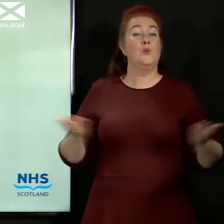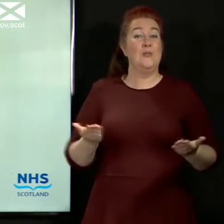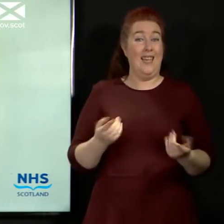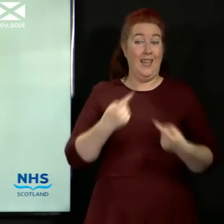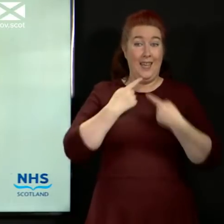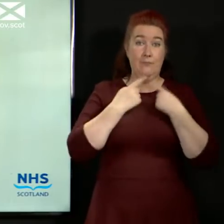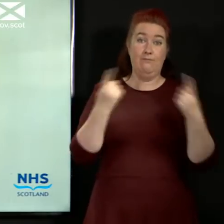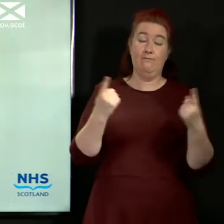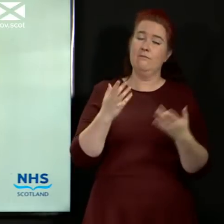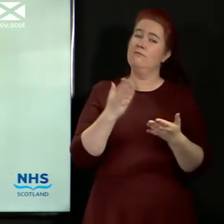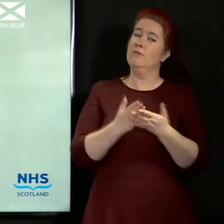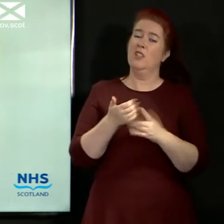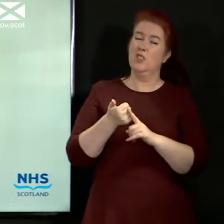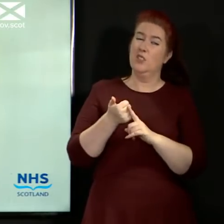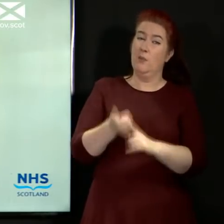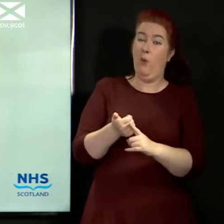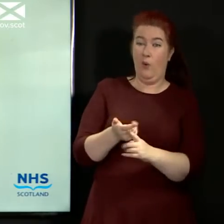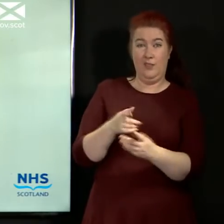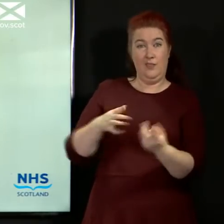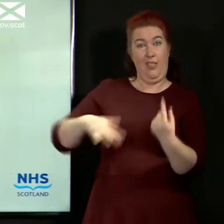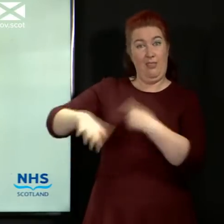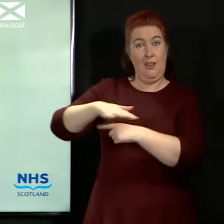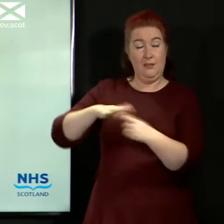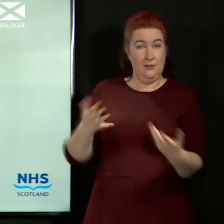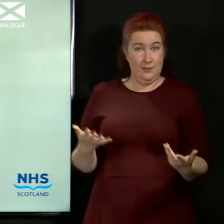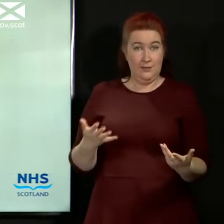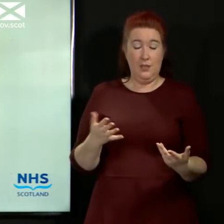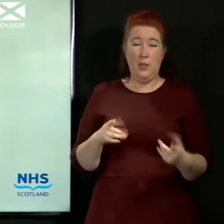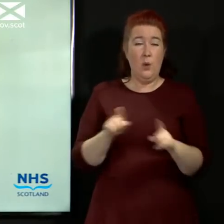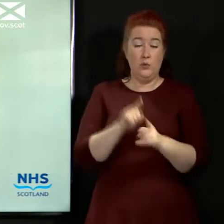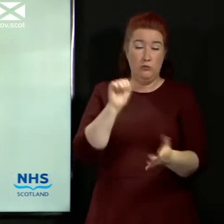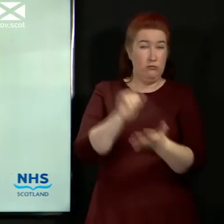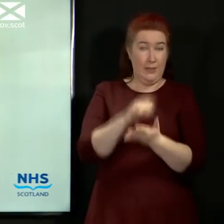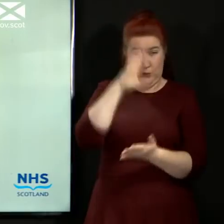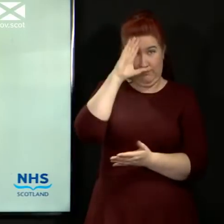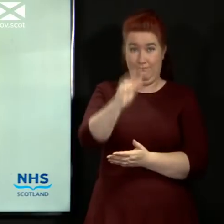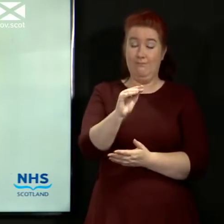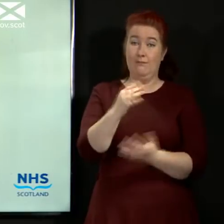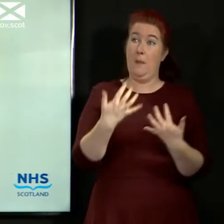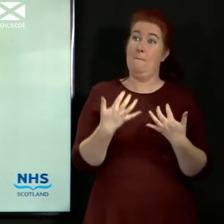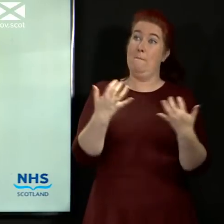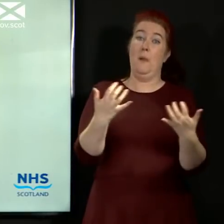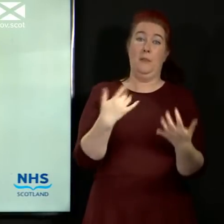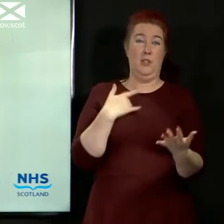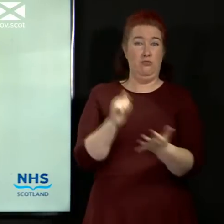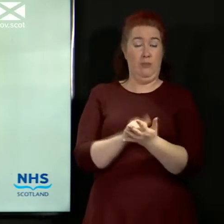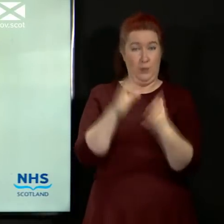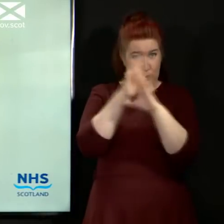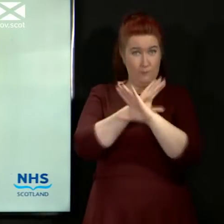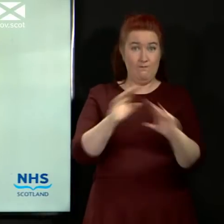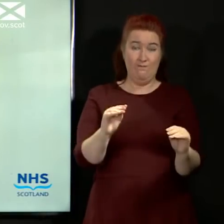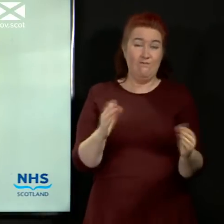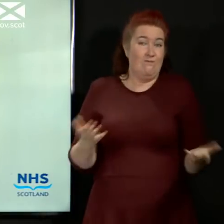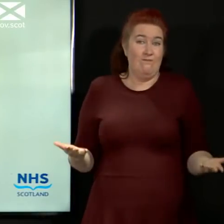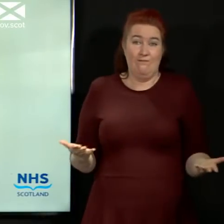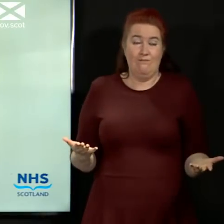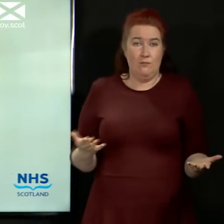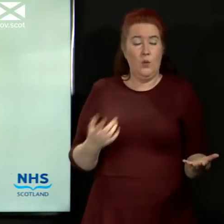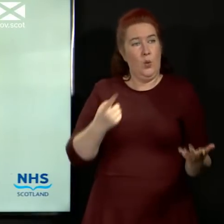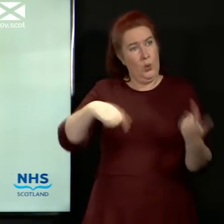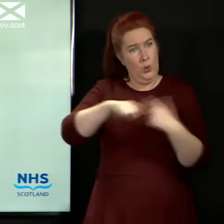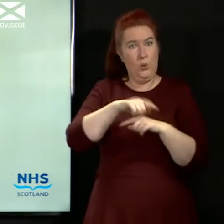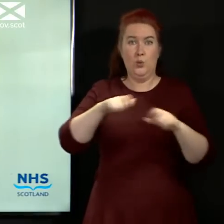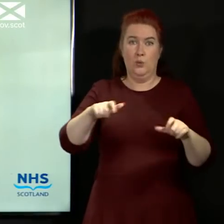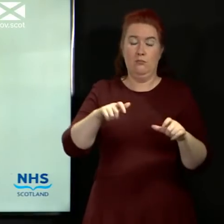really just to kind of support that effort but also I think it's right that we just inform the public in this instance that they should remain